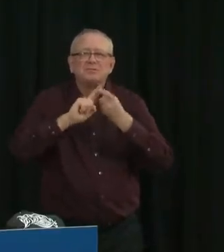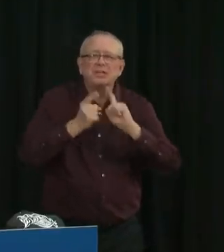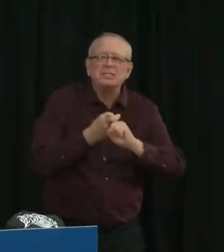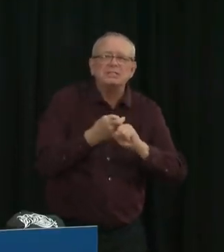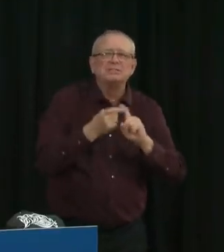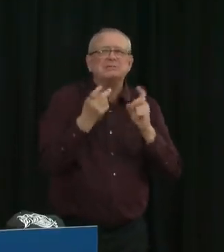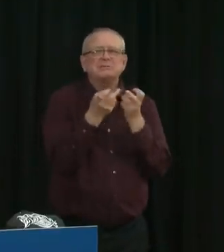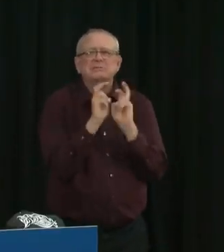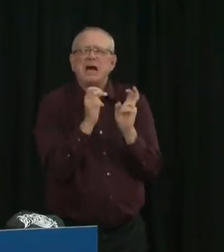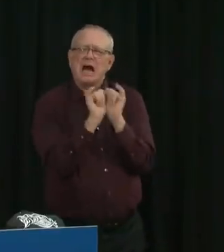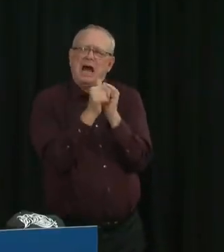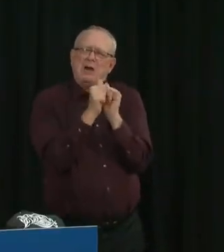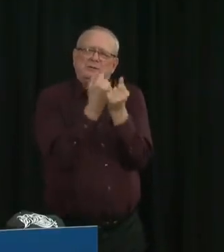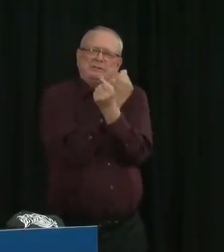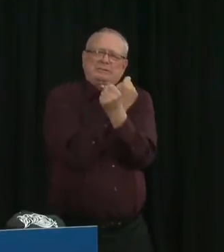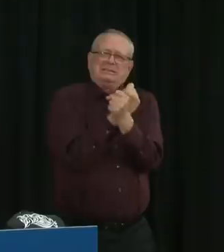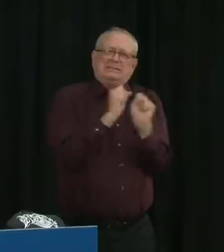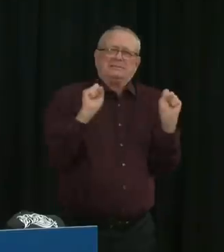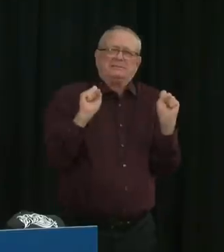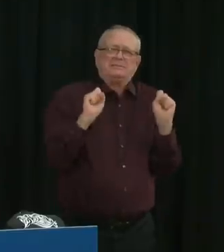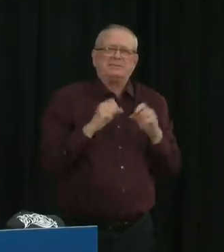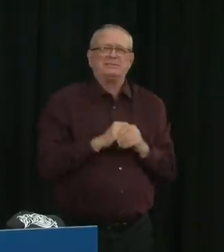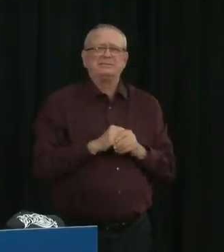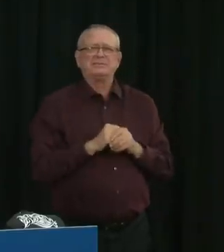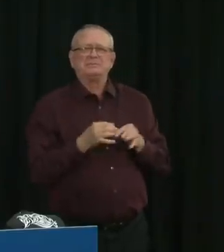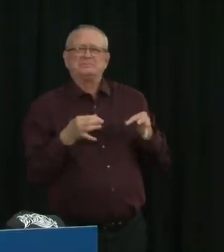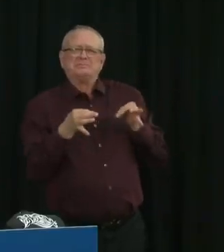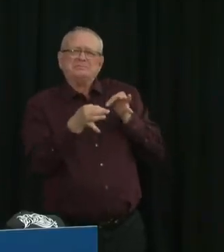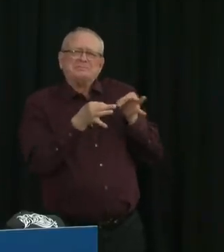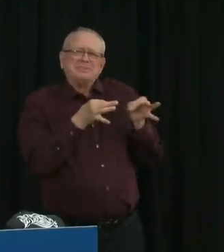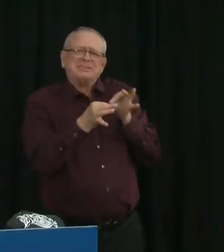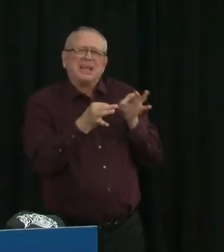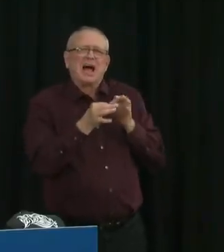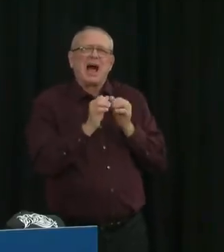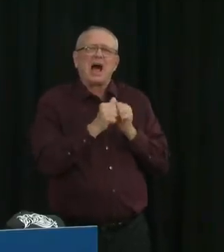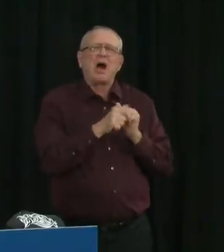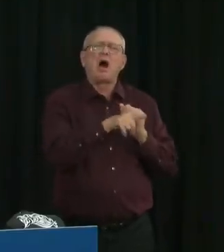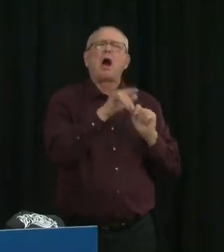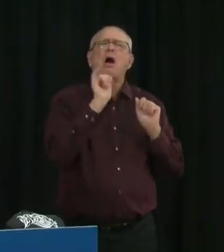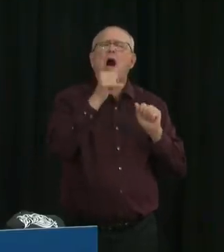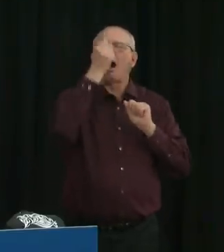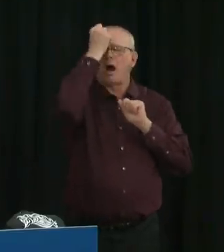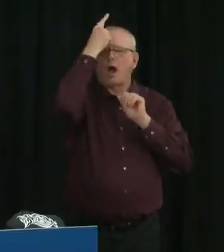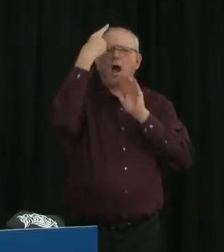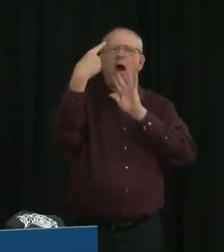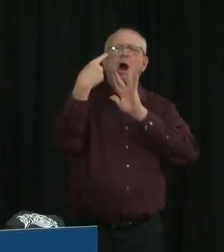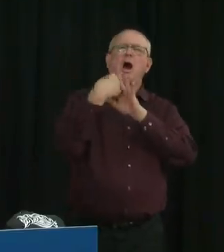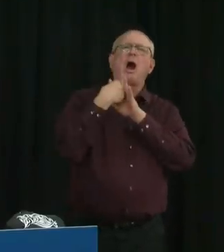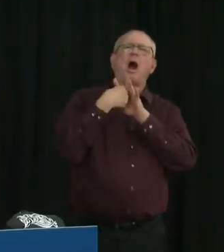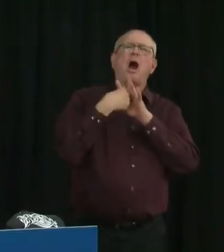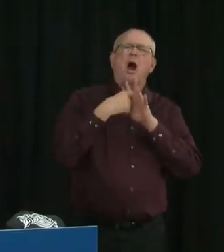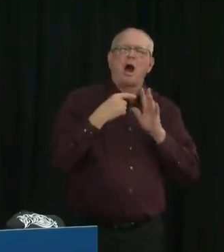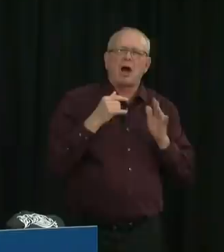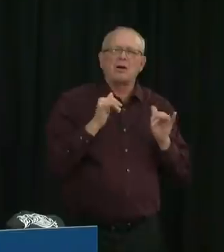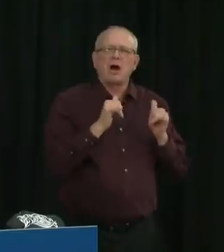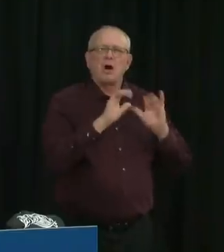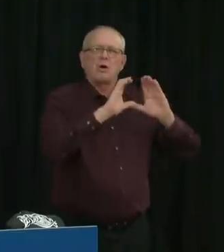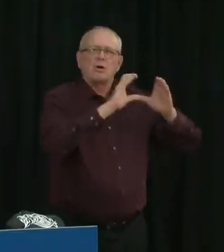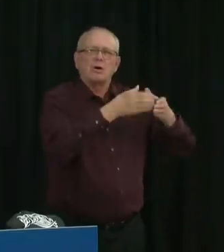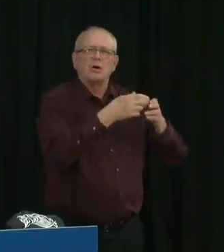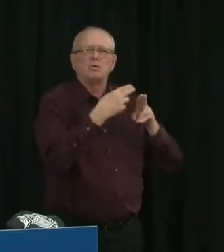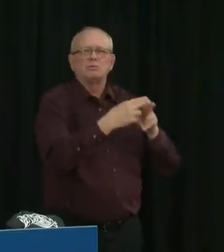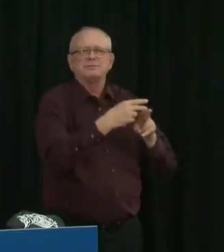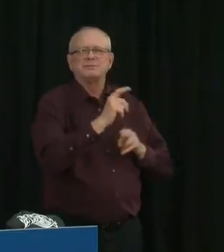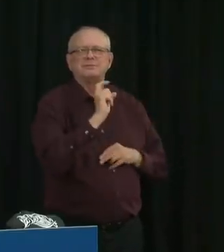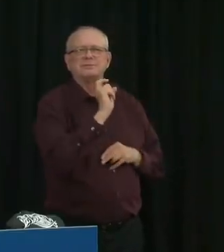resonates more with that age group. So I mentioned before, we have been working working with a grant-funded group on focus groups to understand